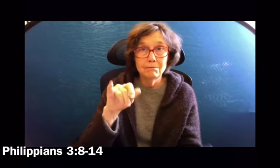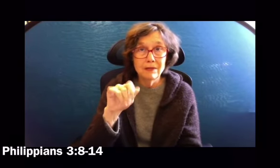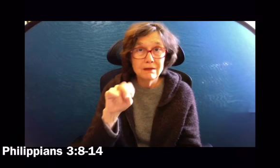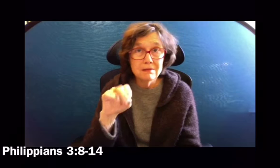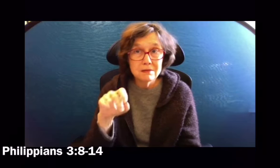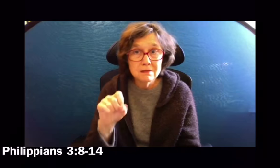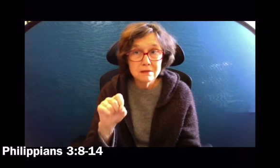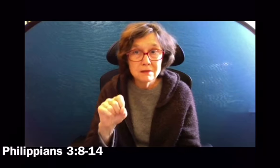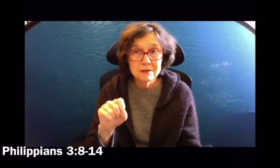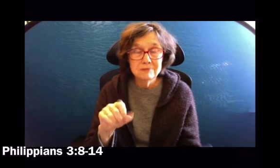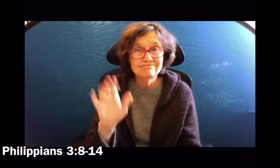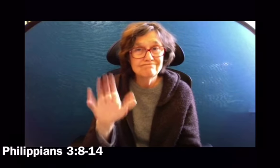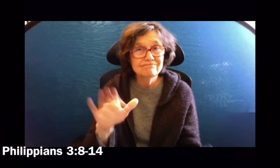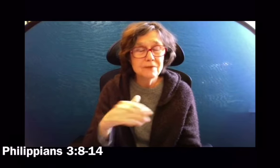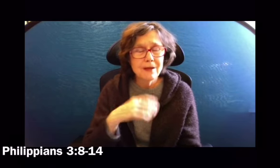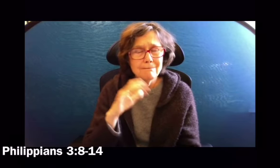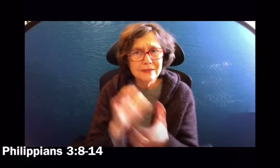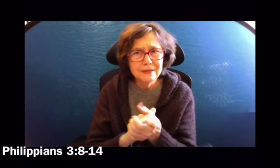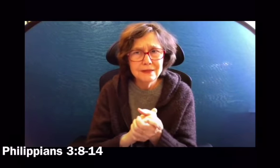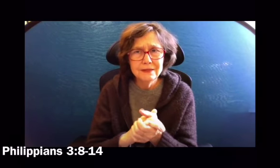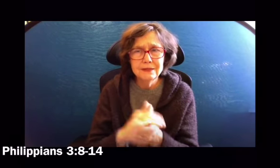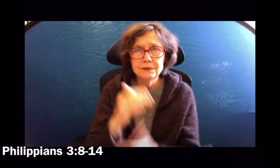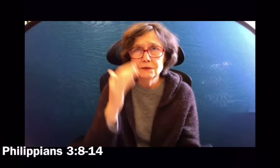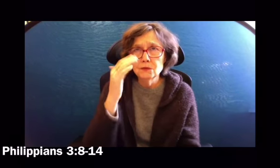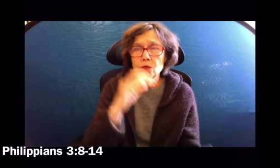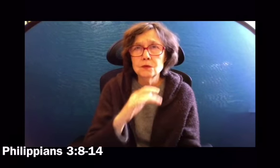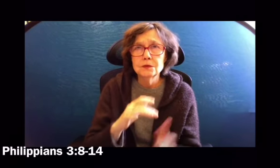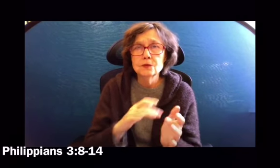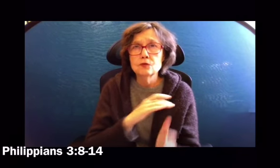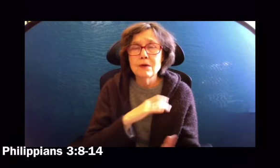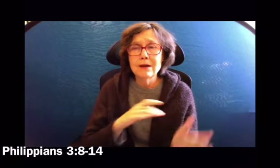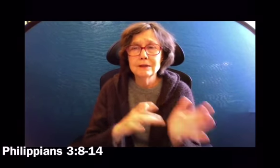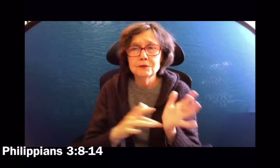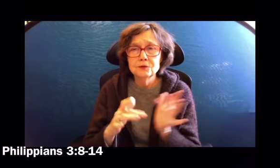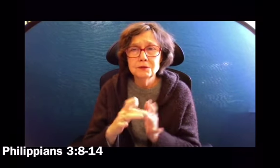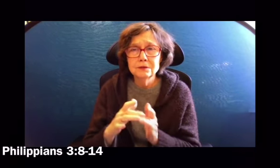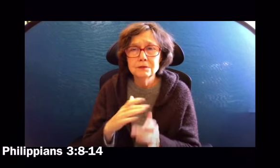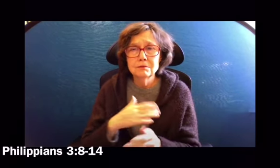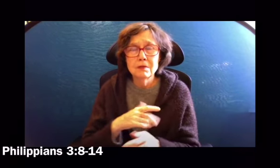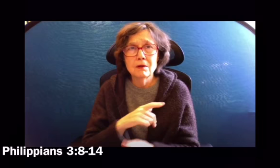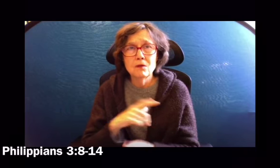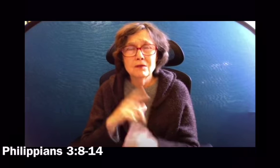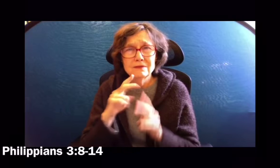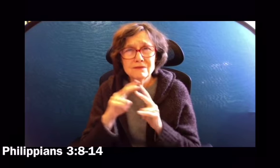to the Philippians. Brothers and sisters, I consider everything a loss